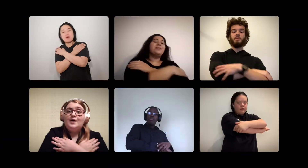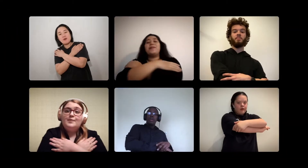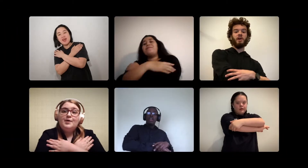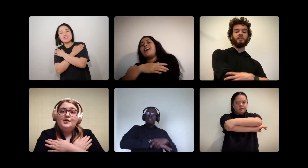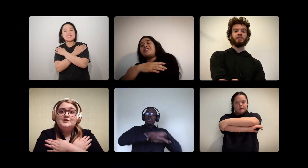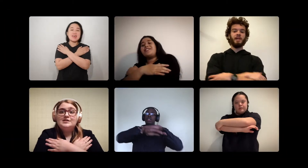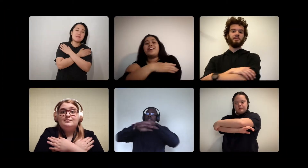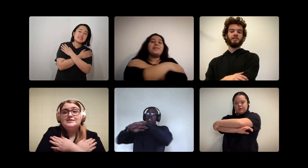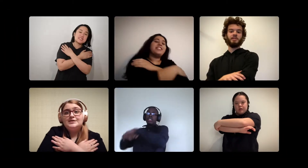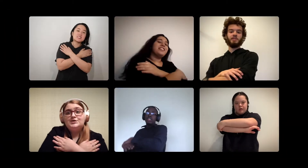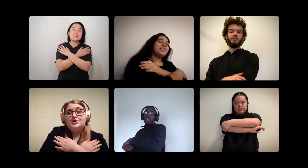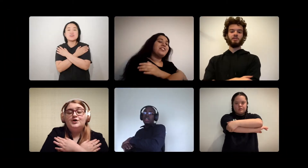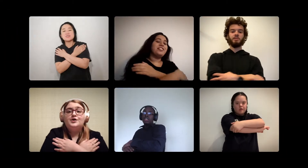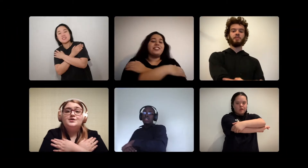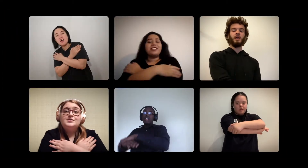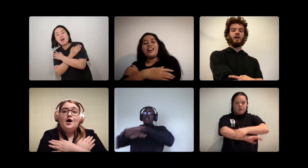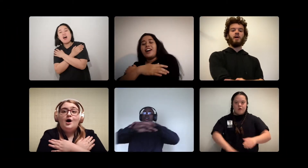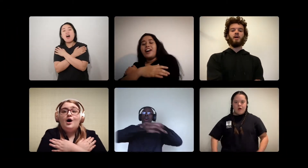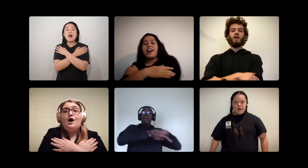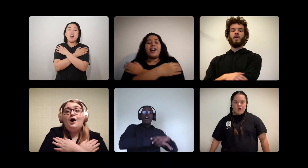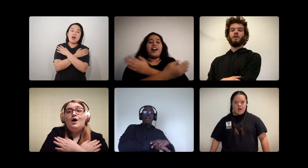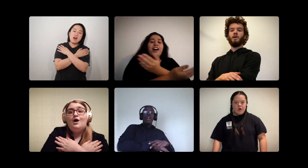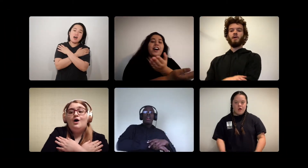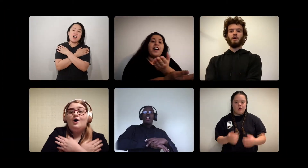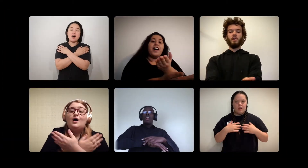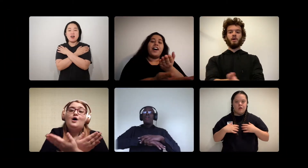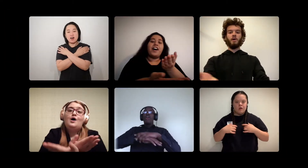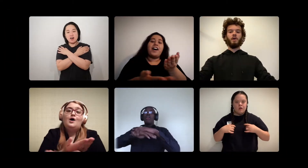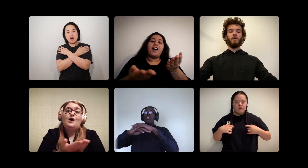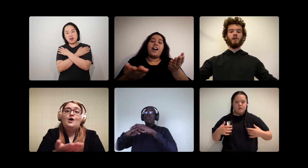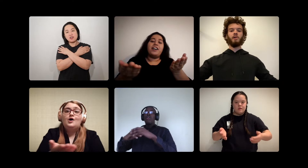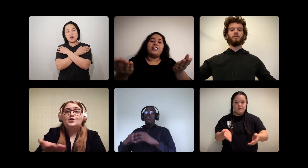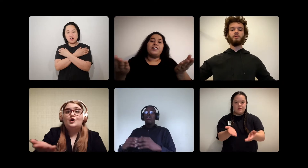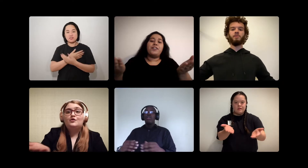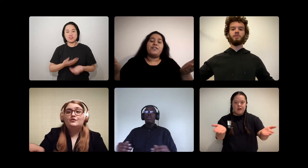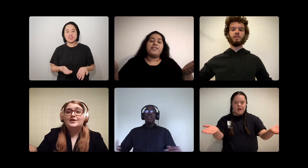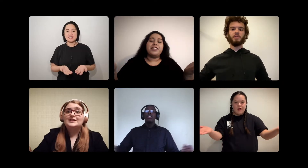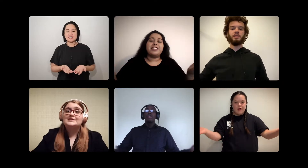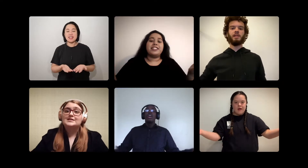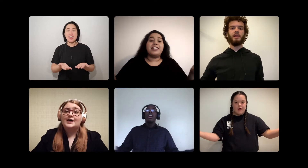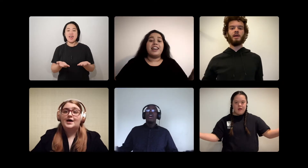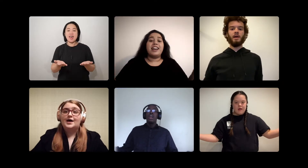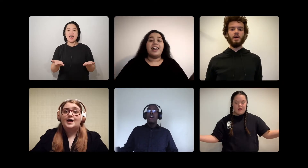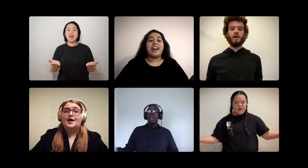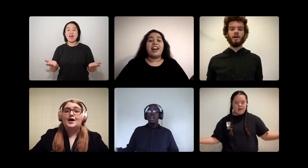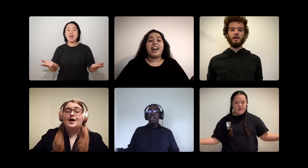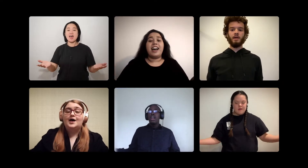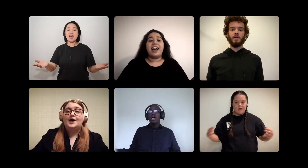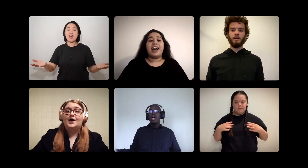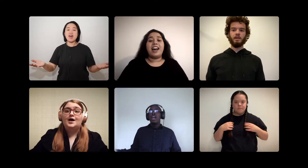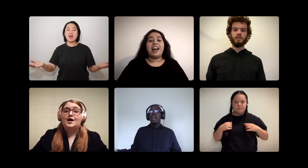my brothers and sisters all over this land.